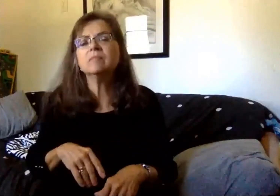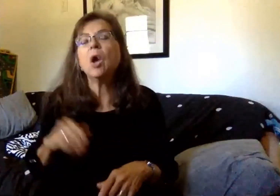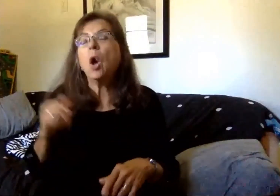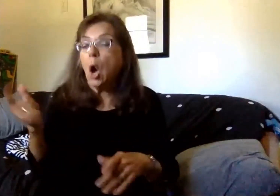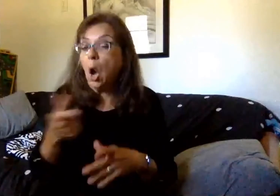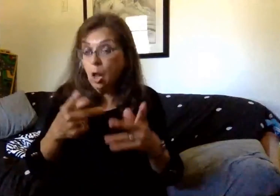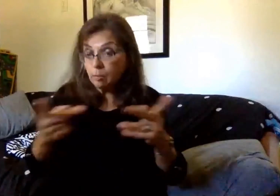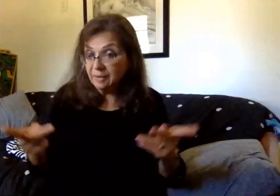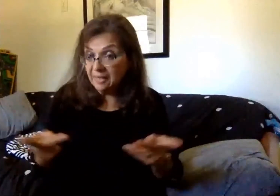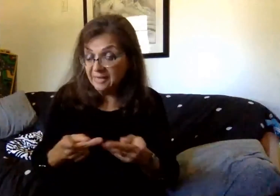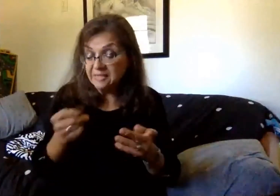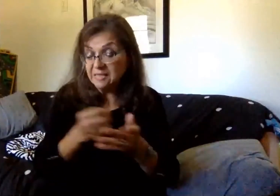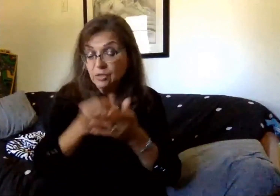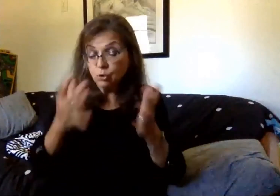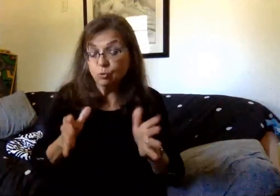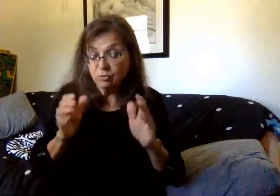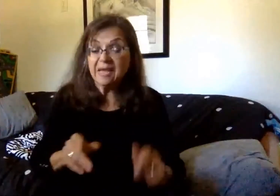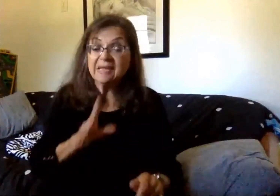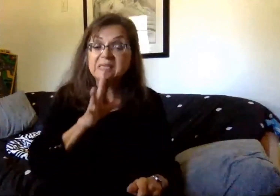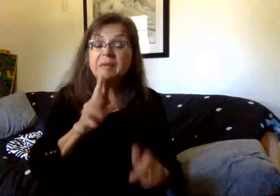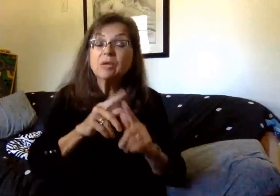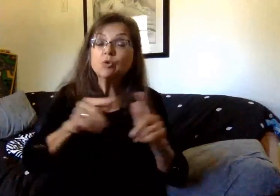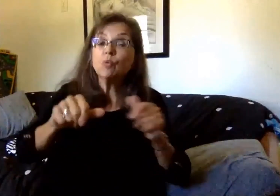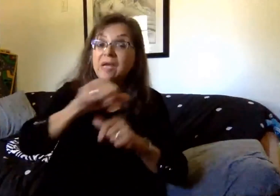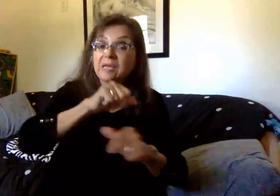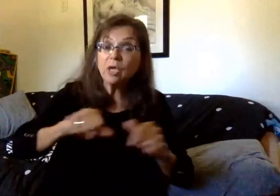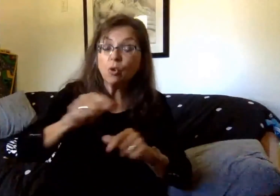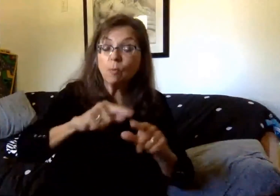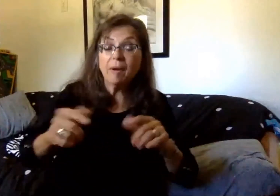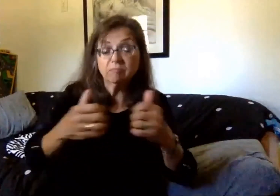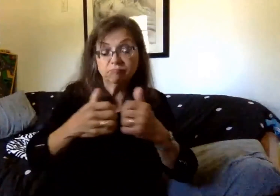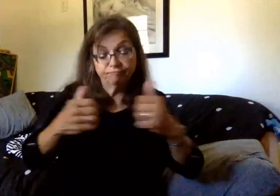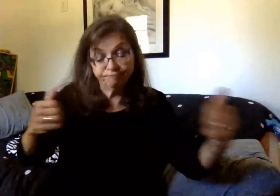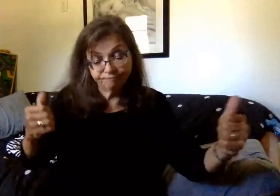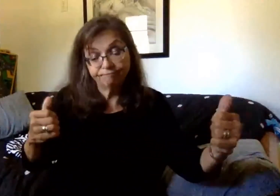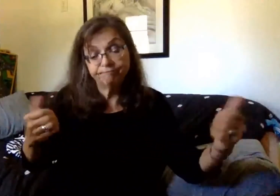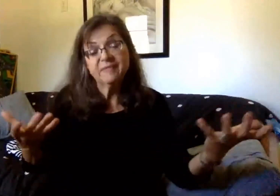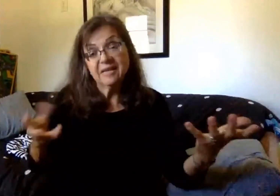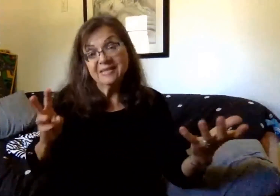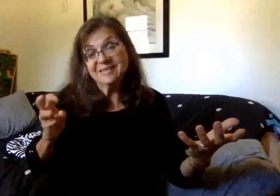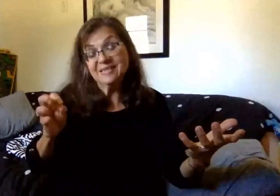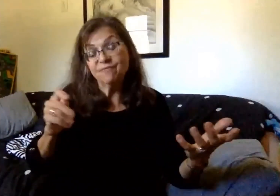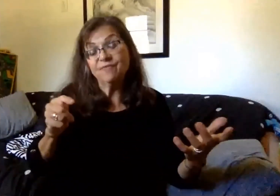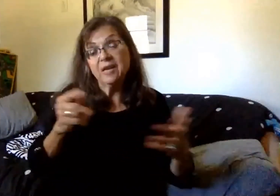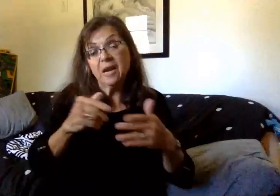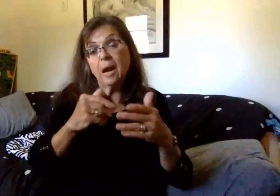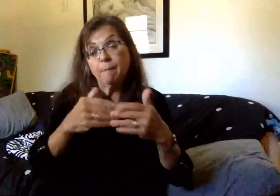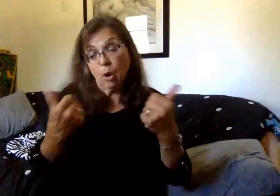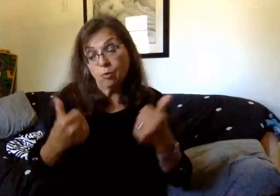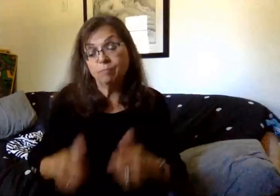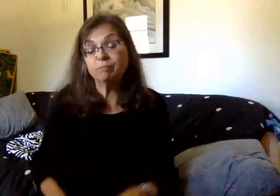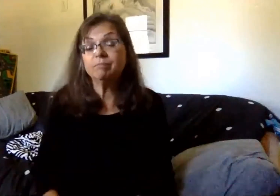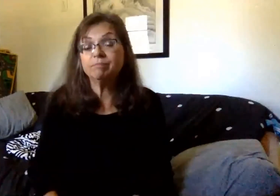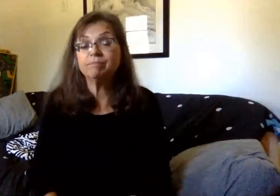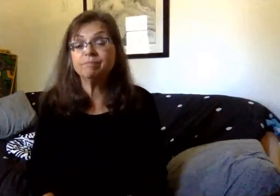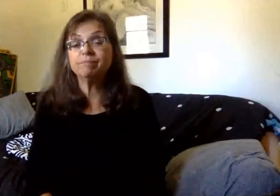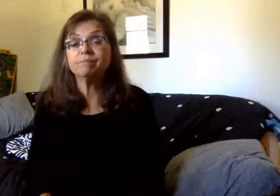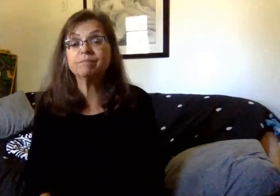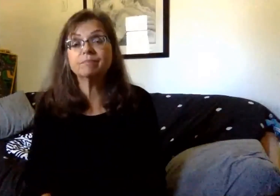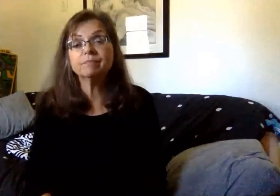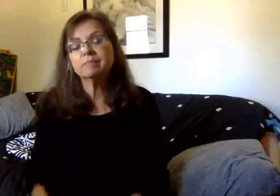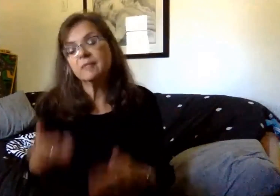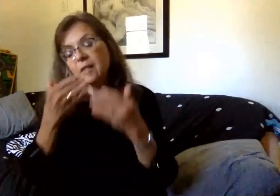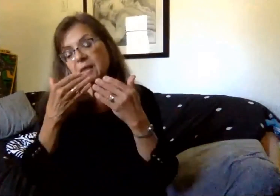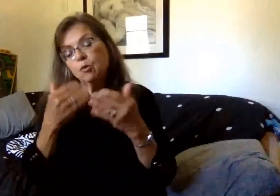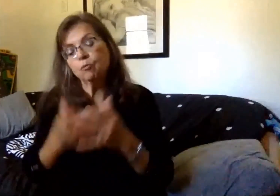students will be able to speak to one another, but spacing will remain at six feet so barriers would not be required. Thank you,